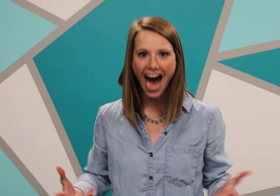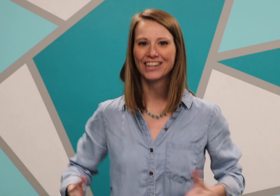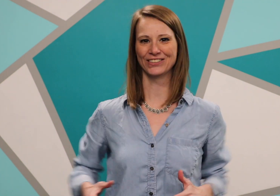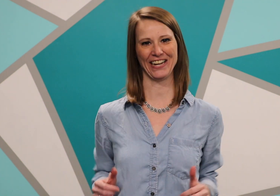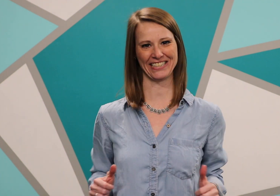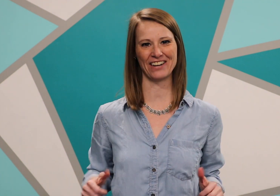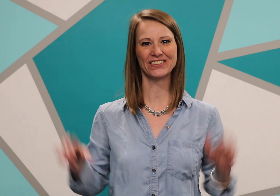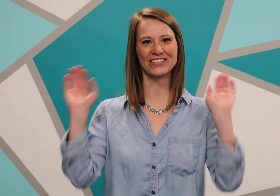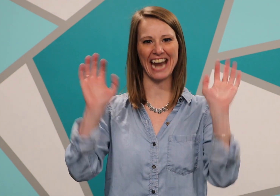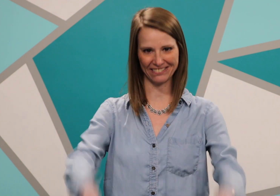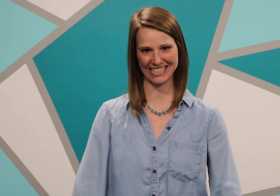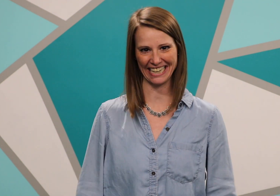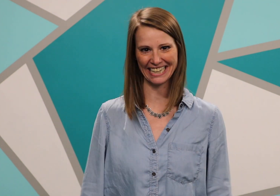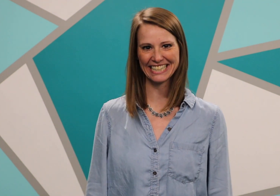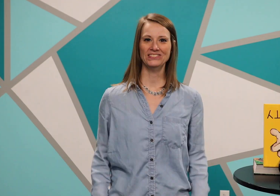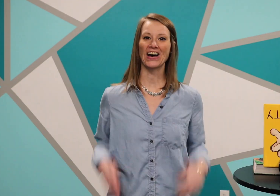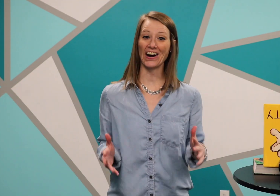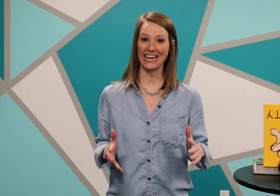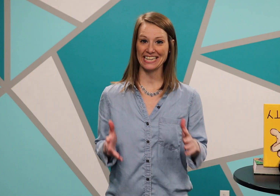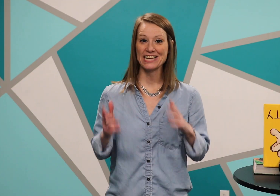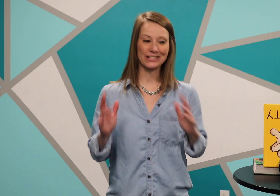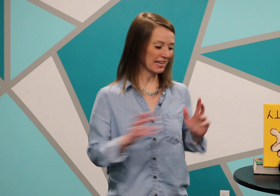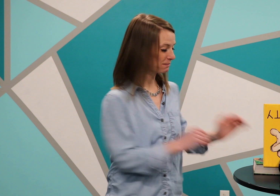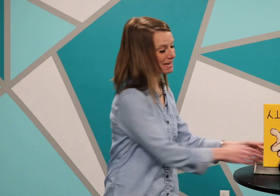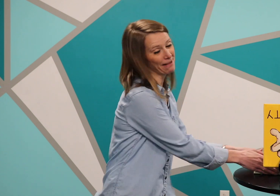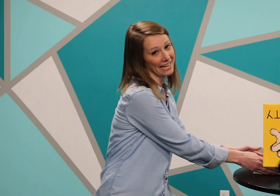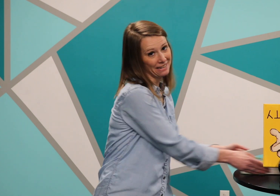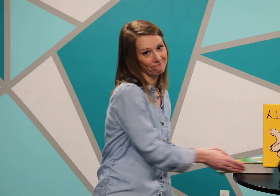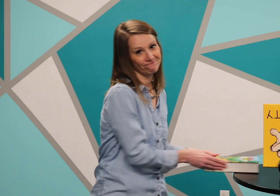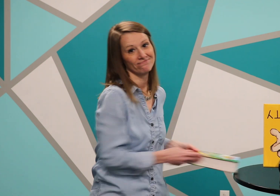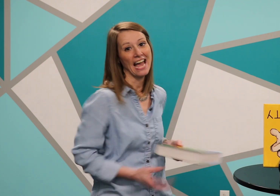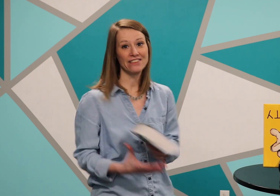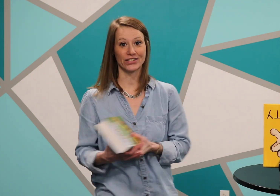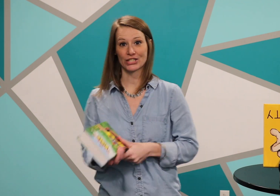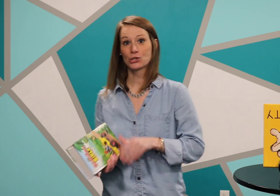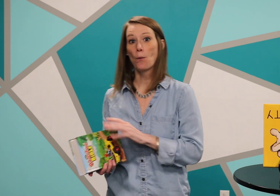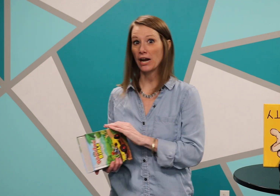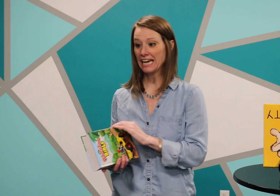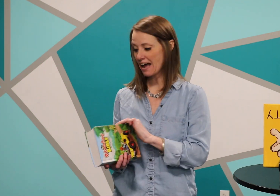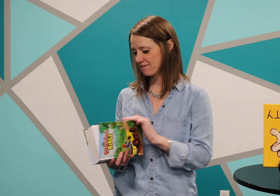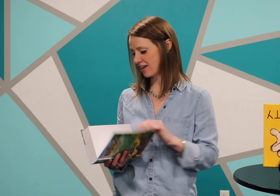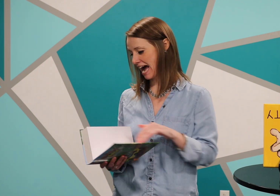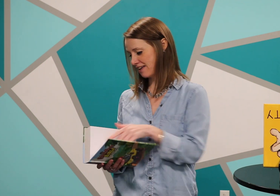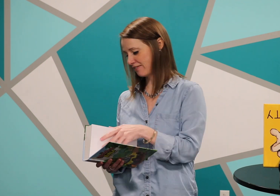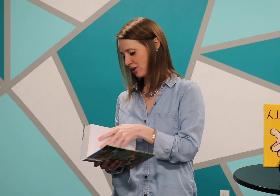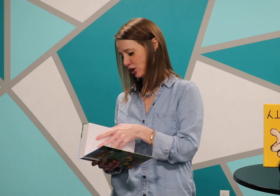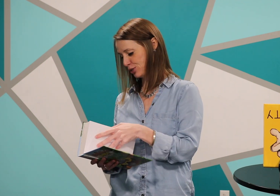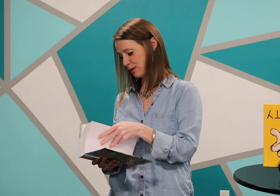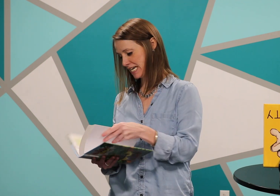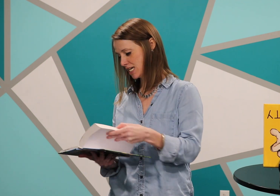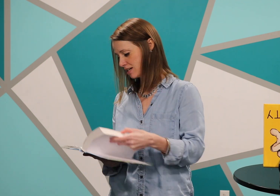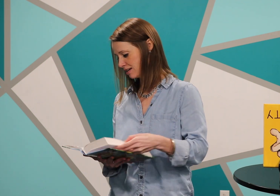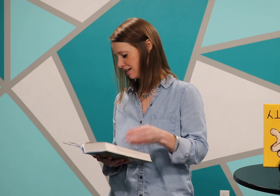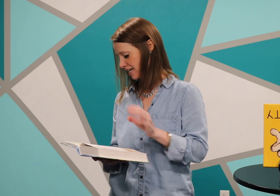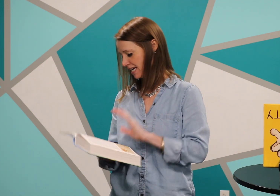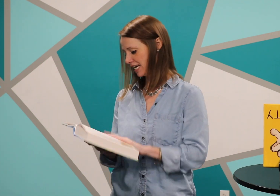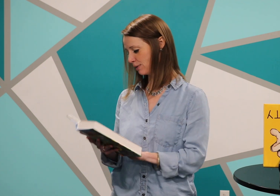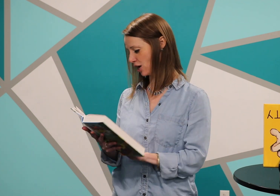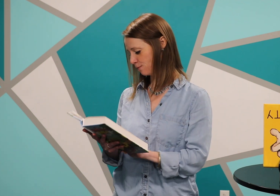Great job. You can have a seat. All right, so let's pick back up in verse 25. Are you ready? Here we go.